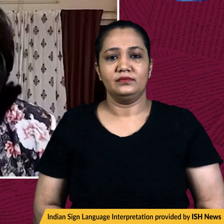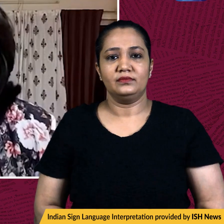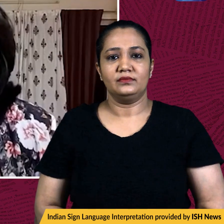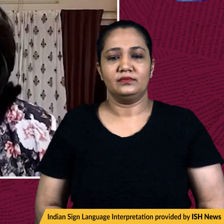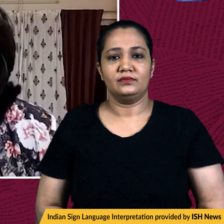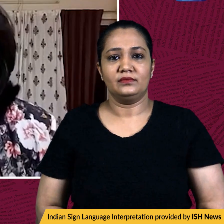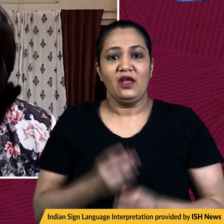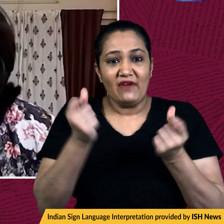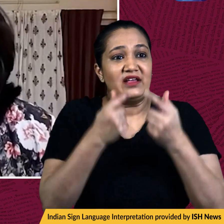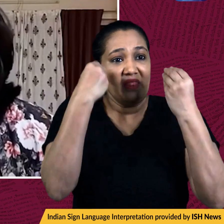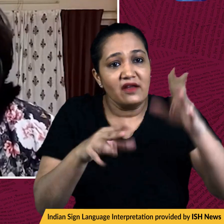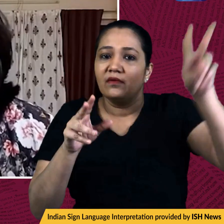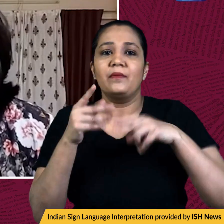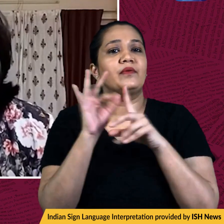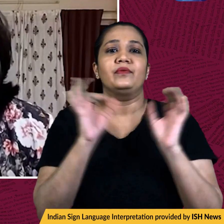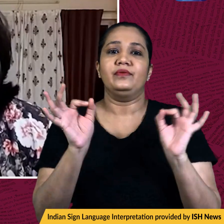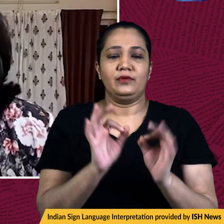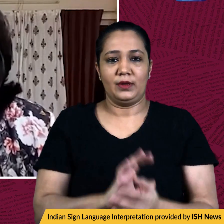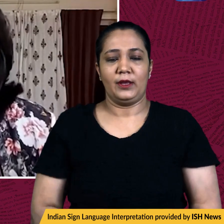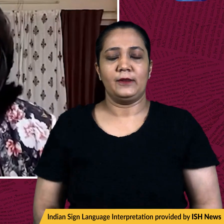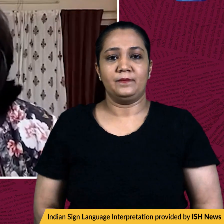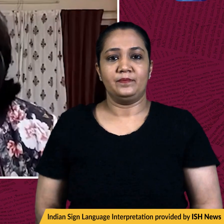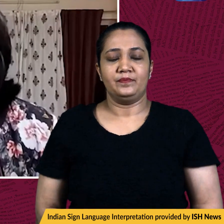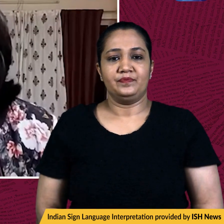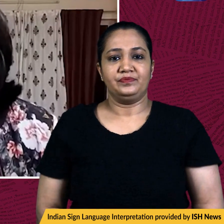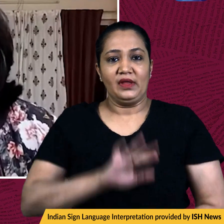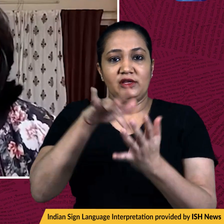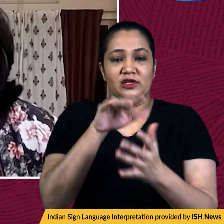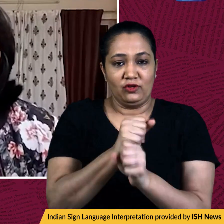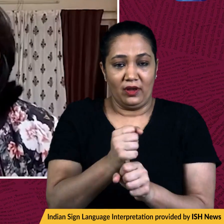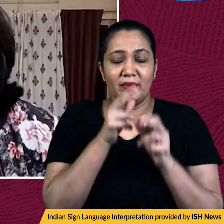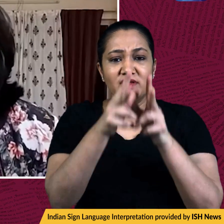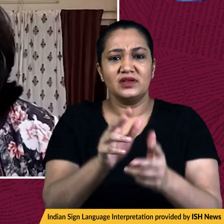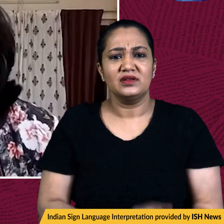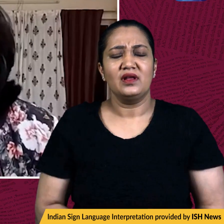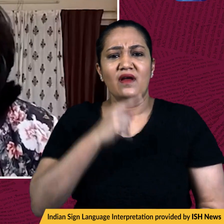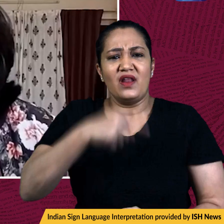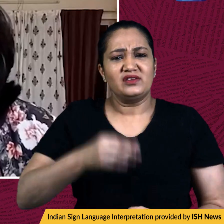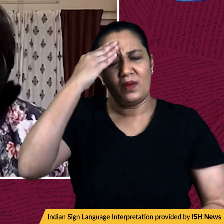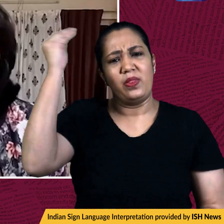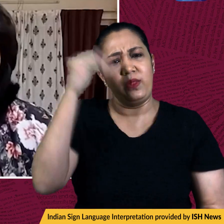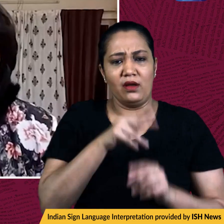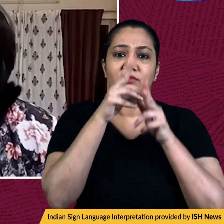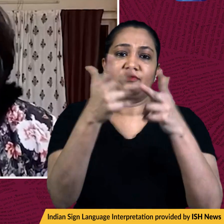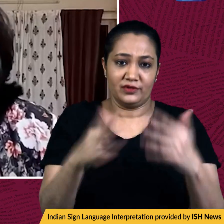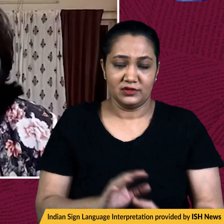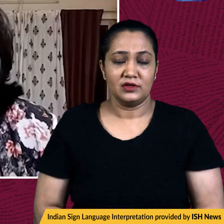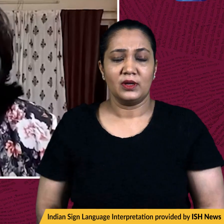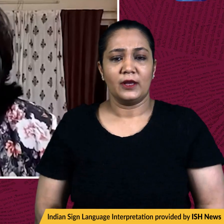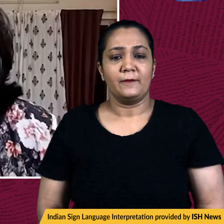Kharkiv immediately. The center, meanwhile, has refuted claims of Russia that Indian